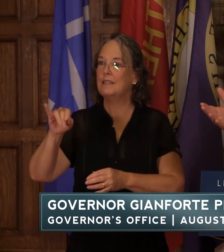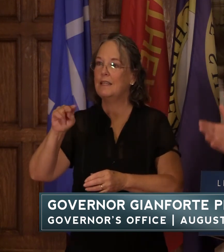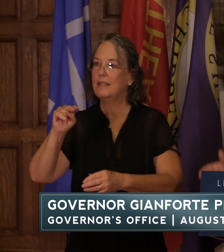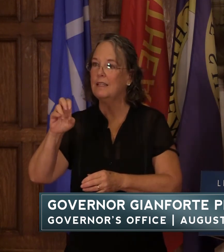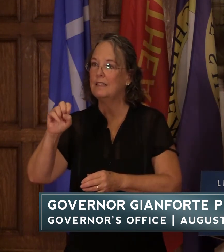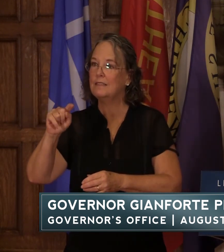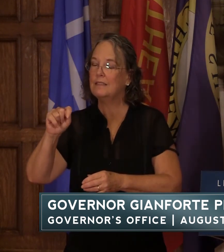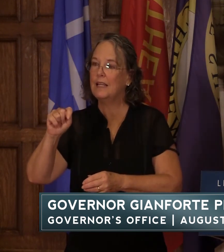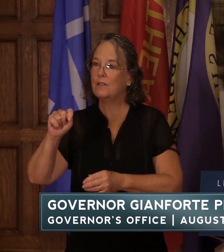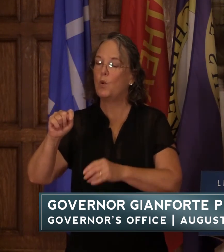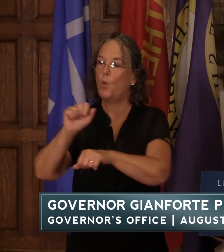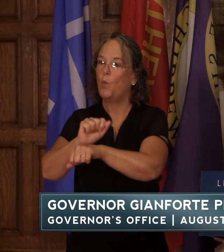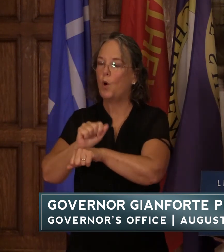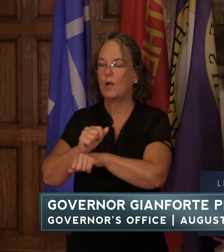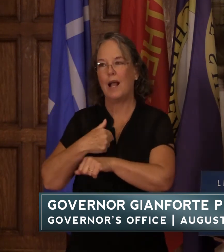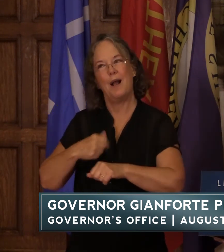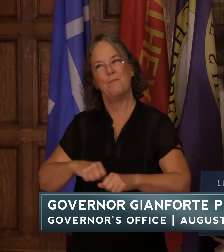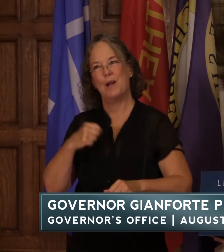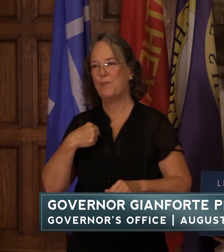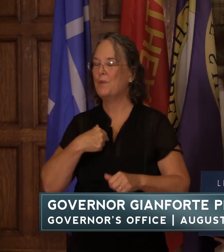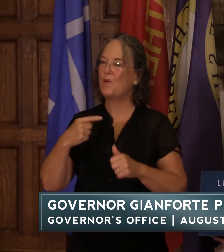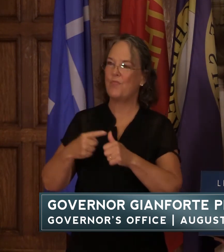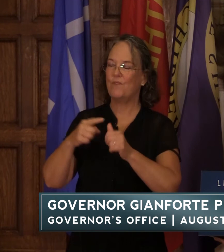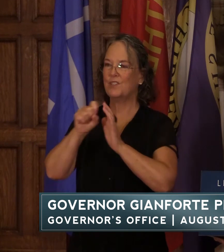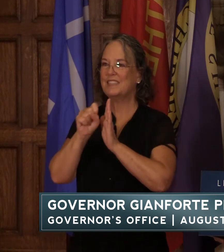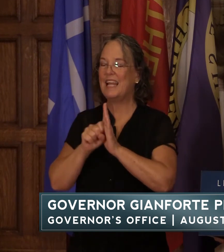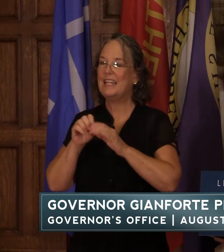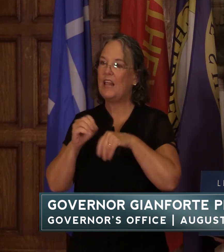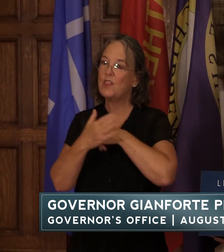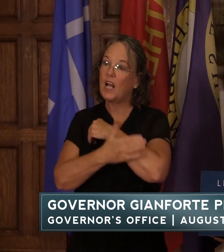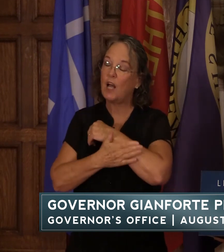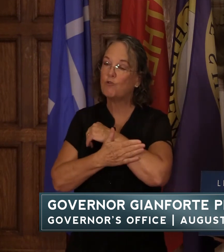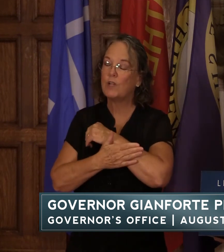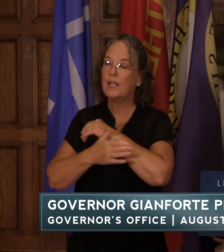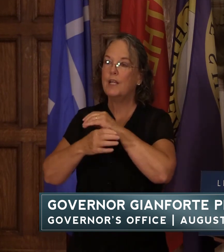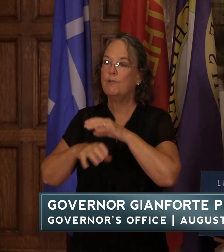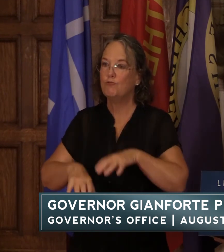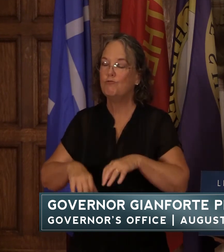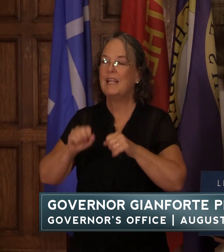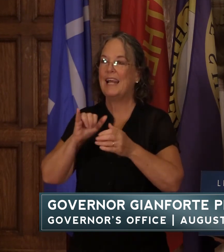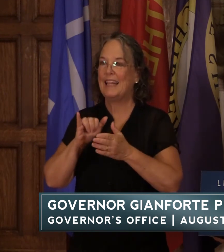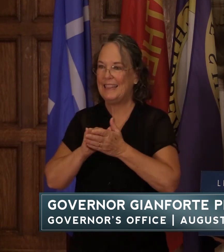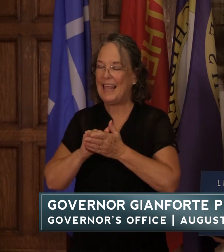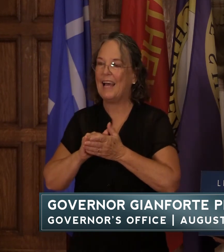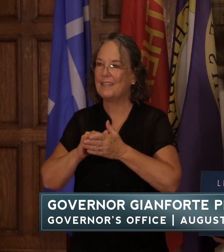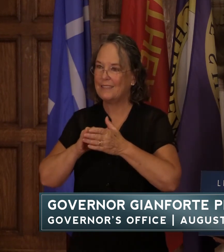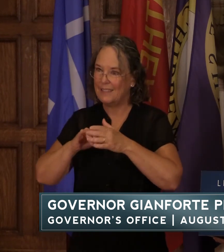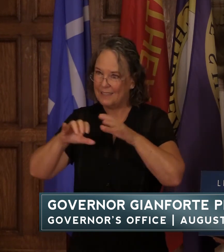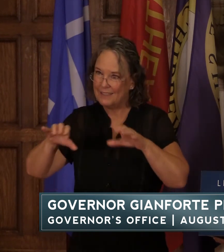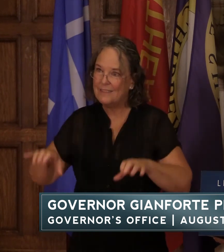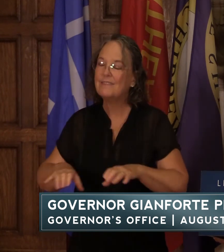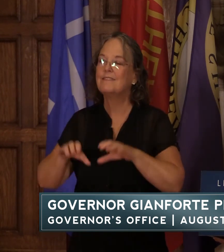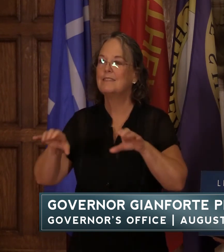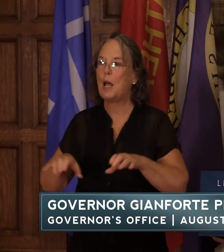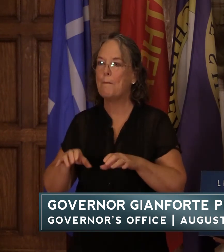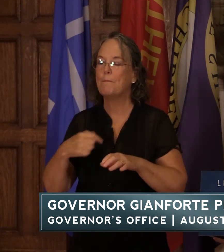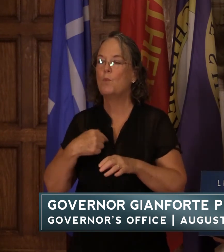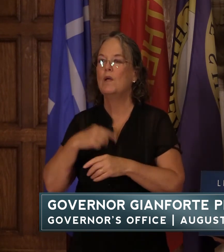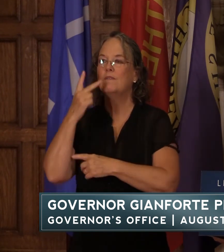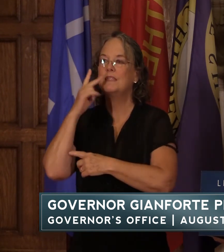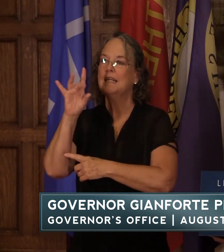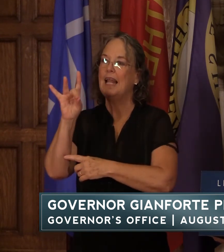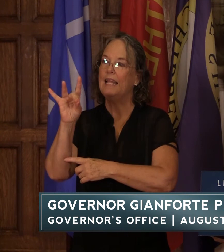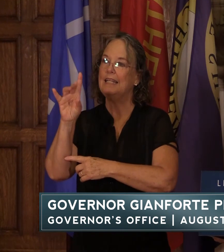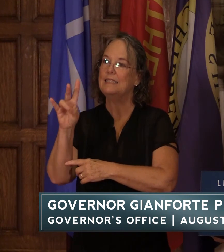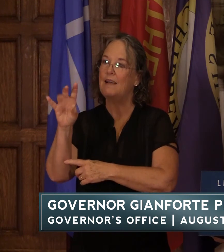proud that we were the first state in the country to take that step and we've seen an 87 percent reduction